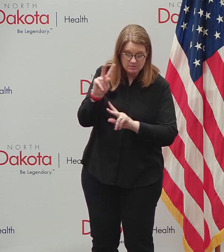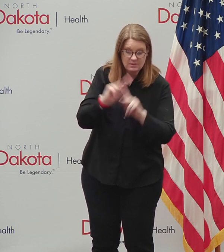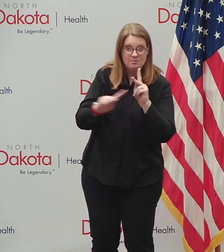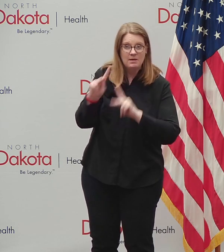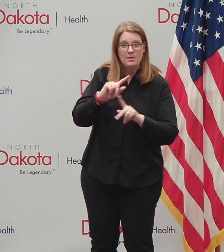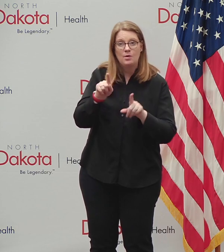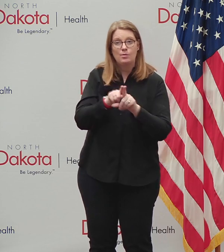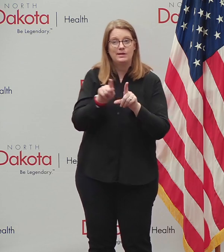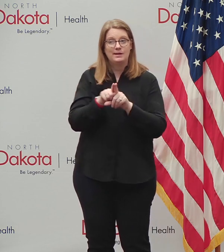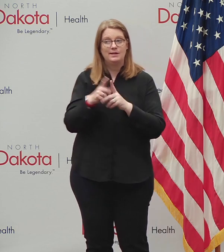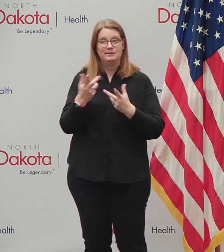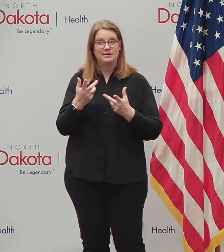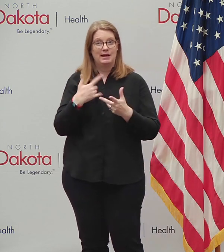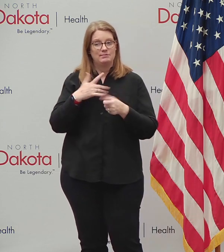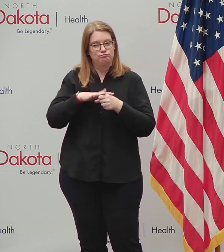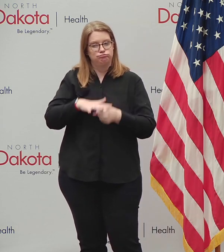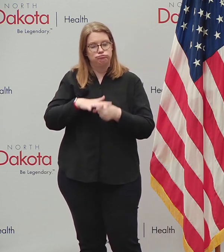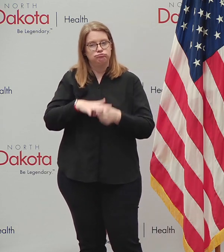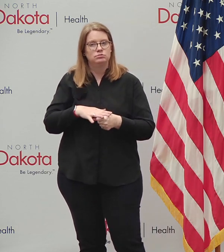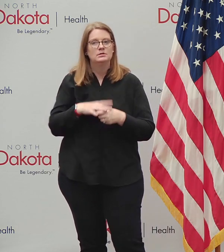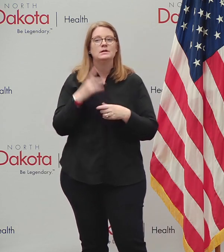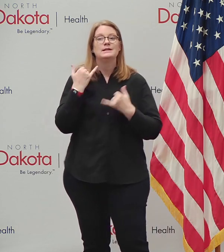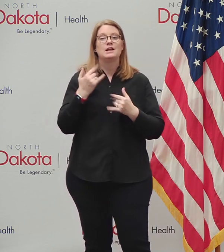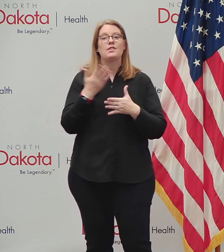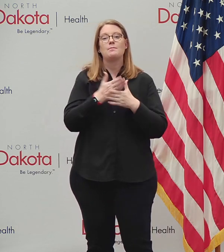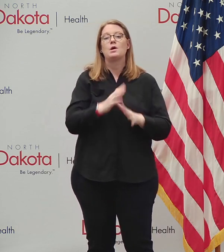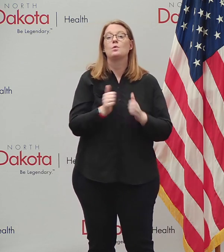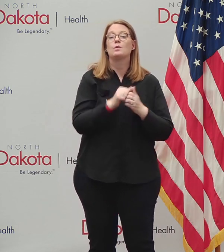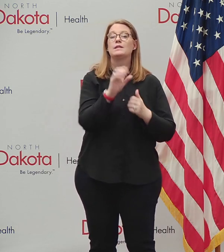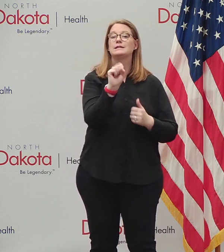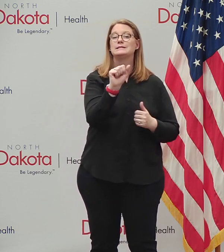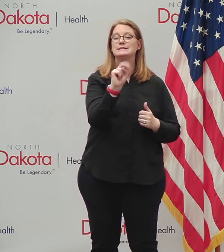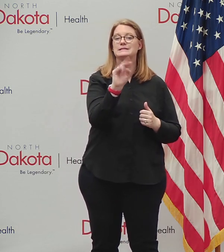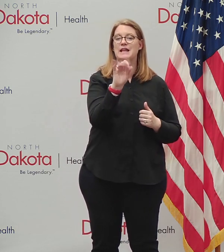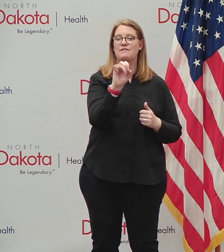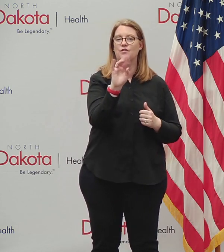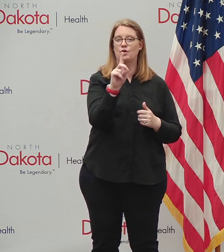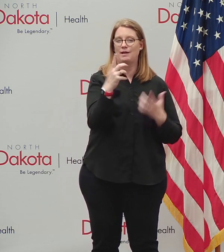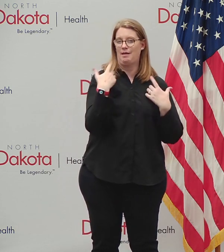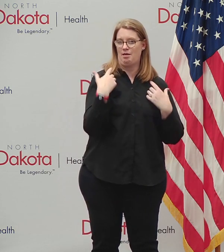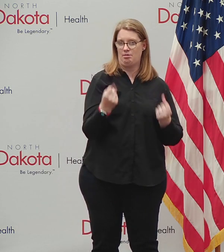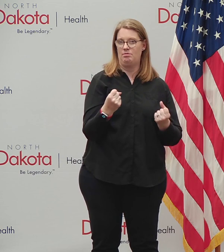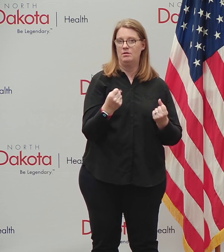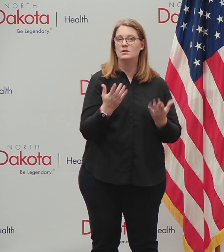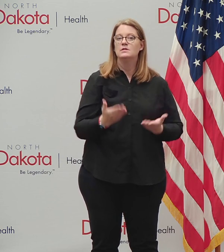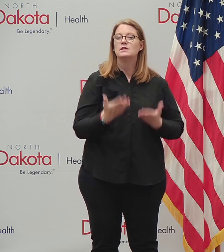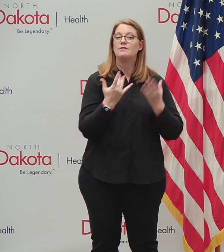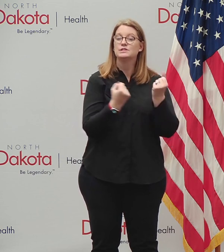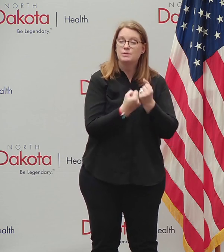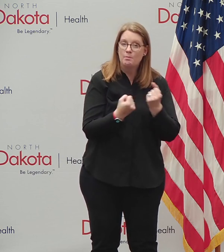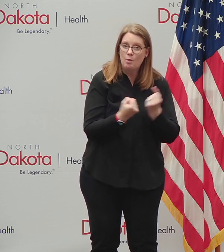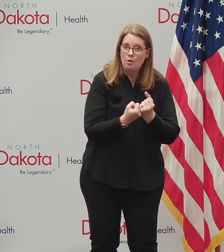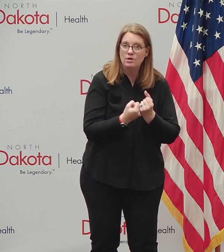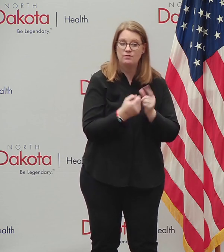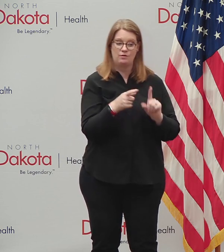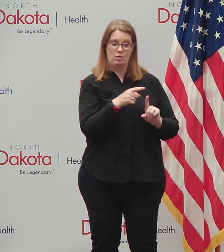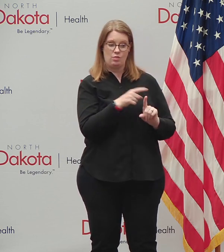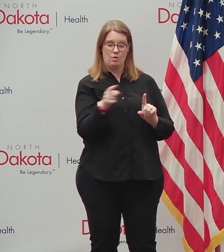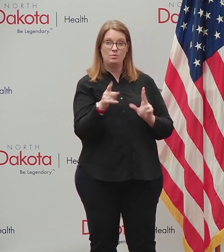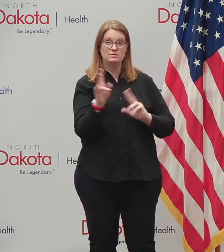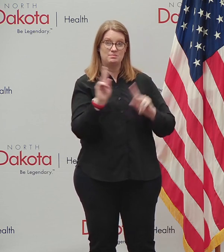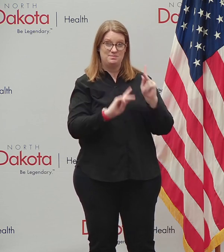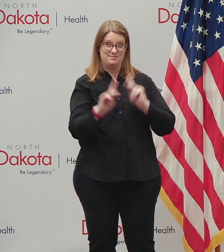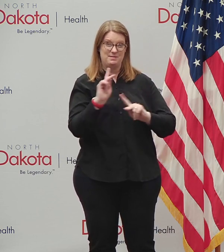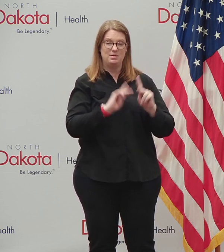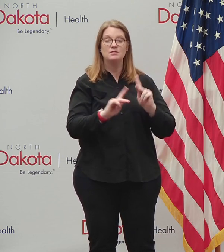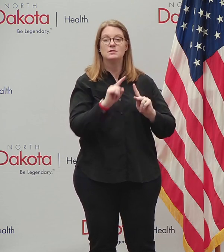emotions. So behavioral health division has partnered with Sanford Health to offer support and engagement to those individuals who are providing